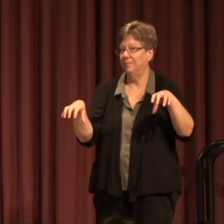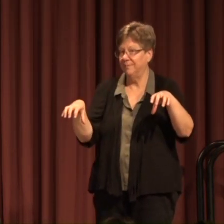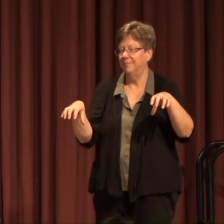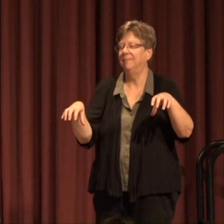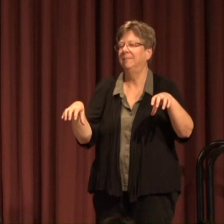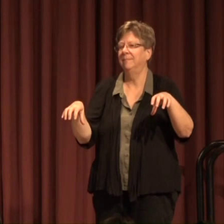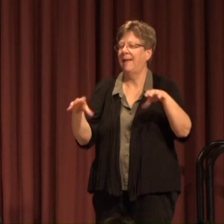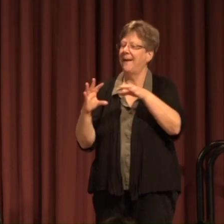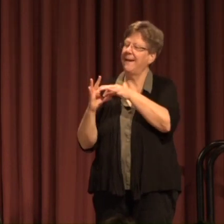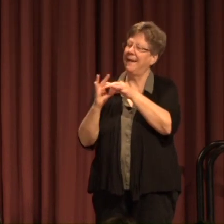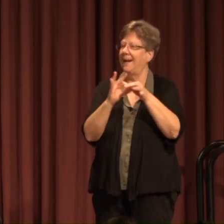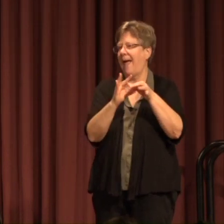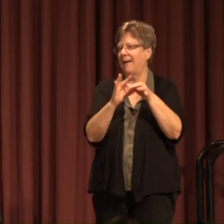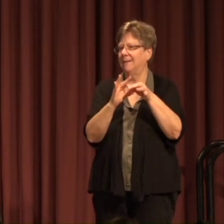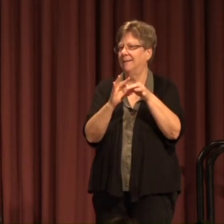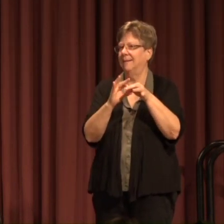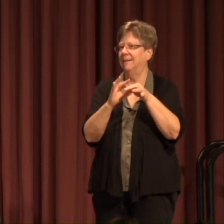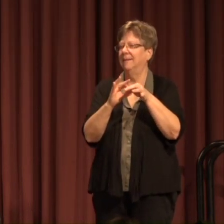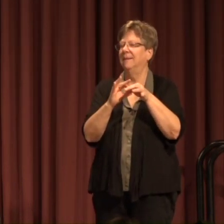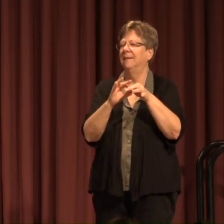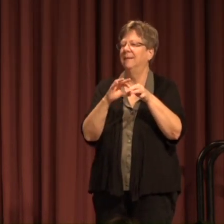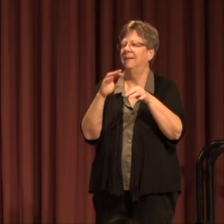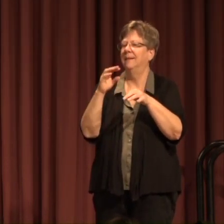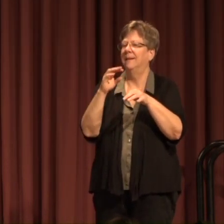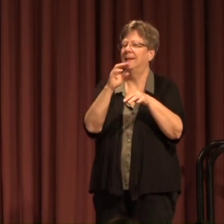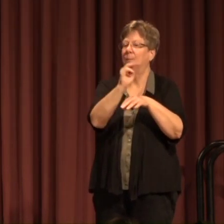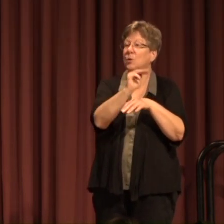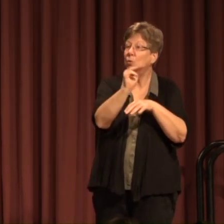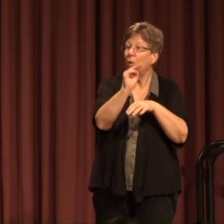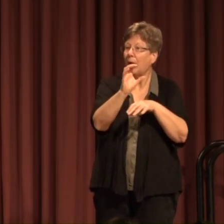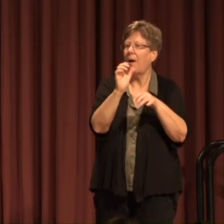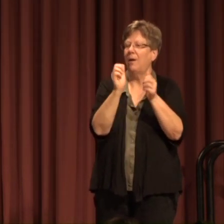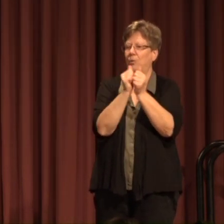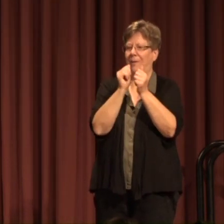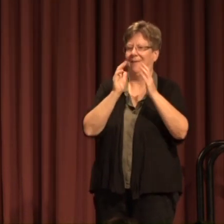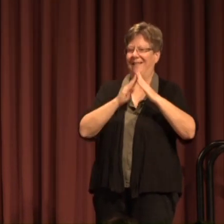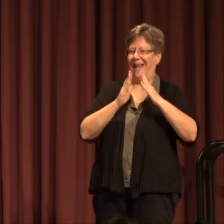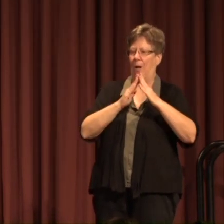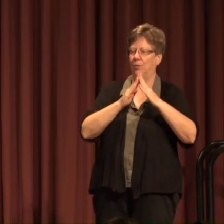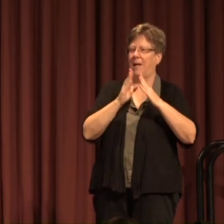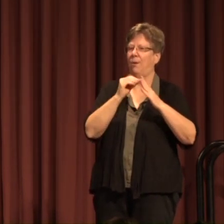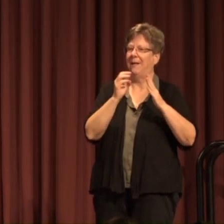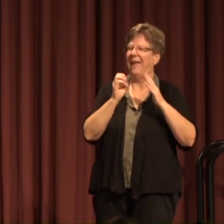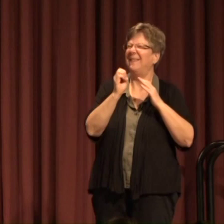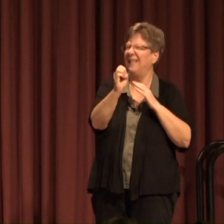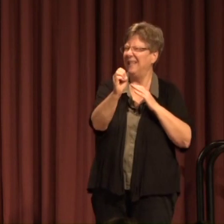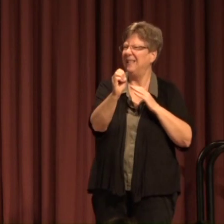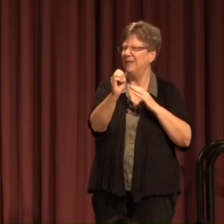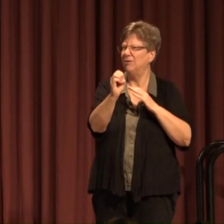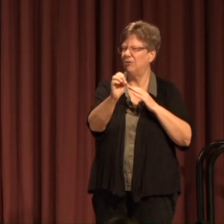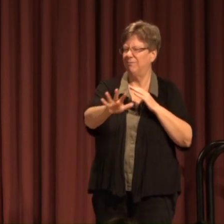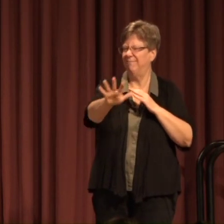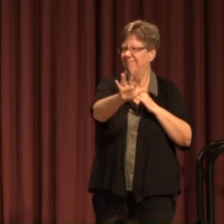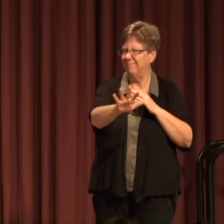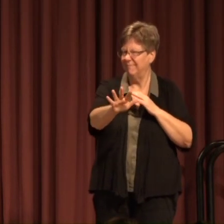And connect Missoula with our downtown And with our The eastern side of the city